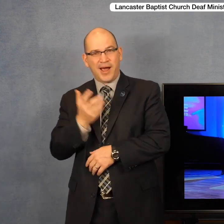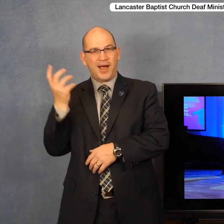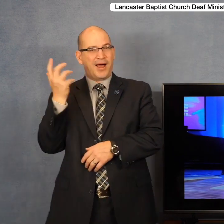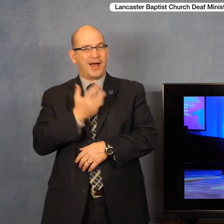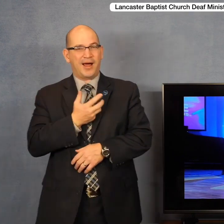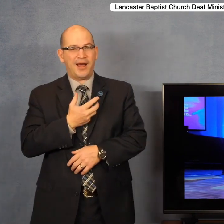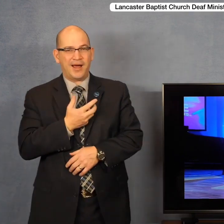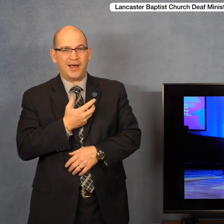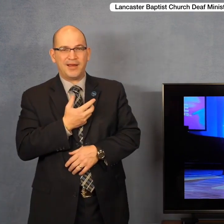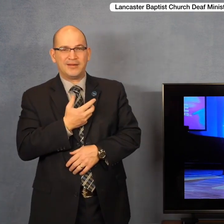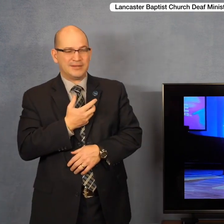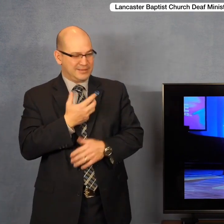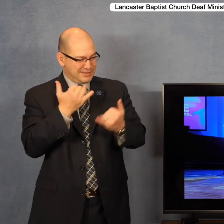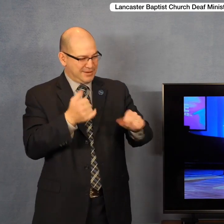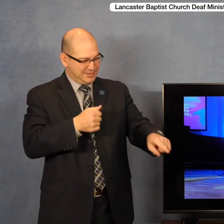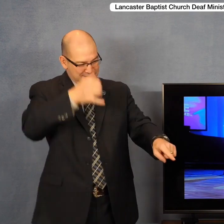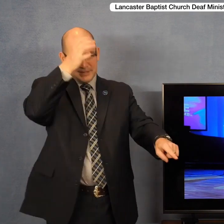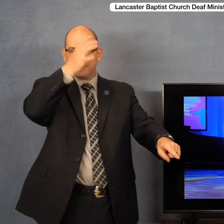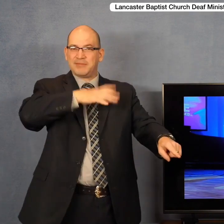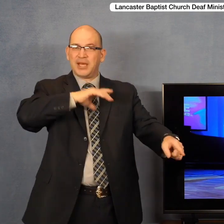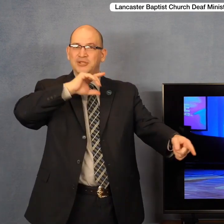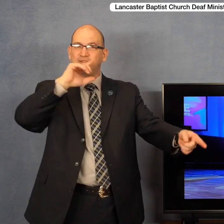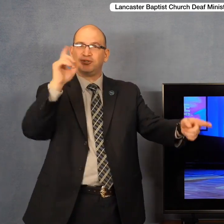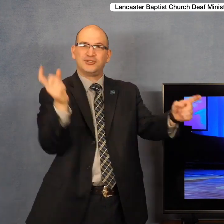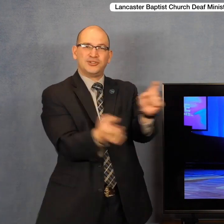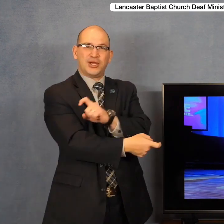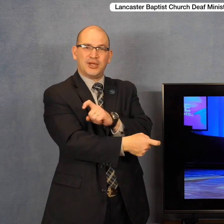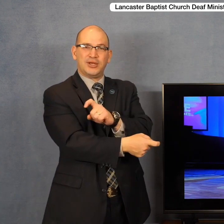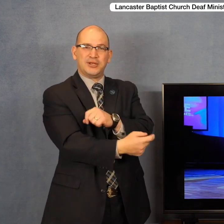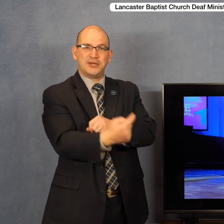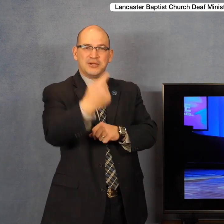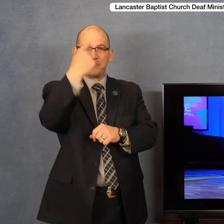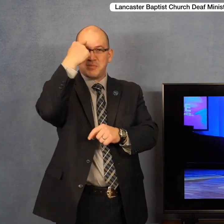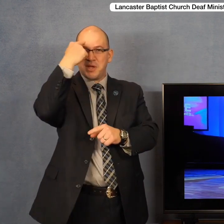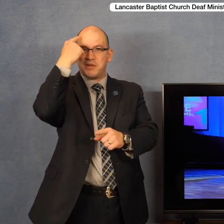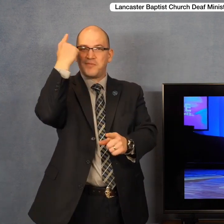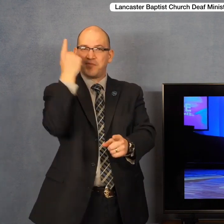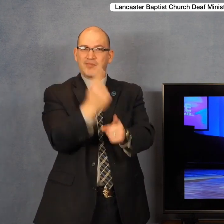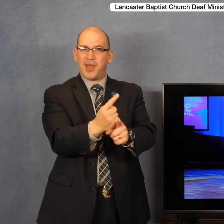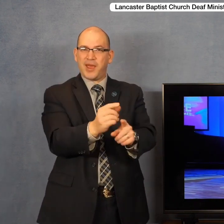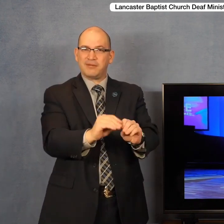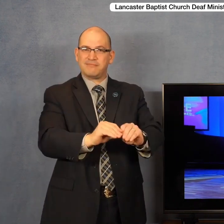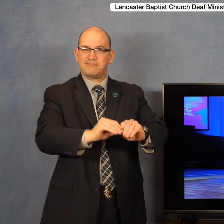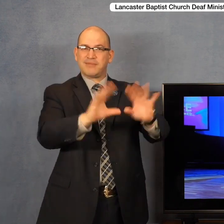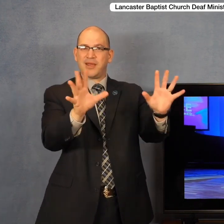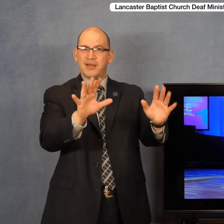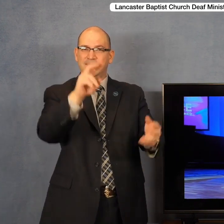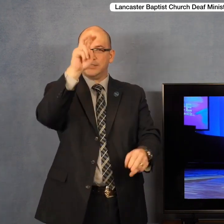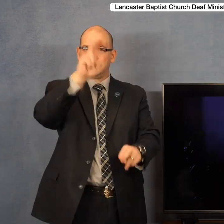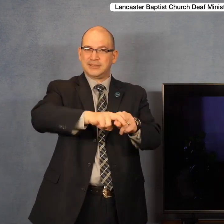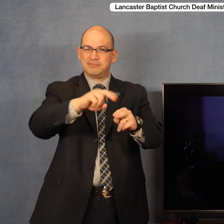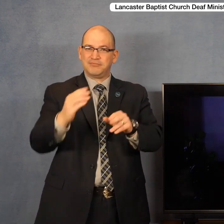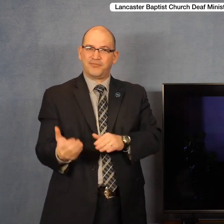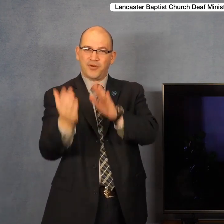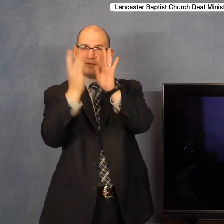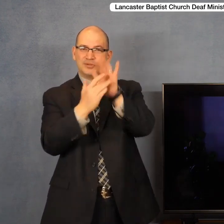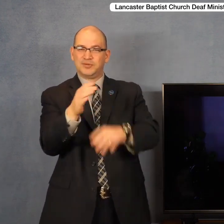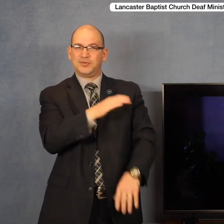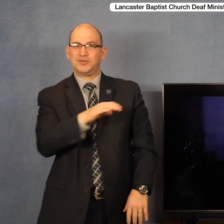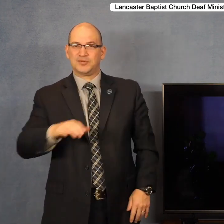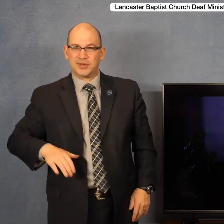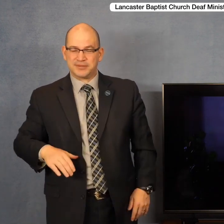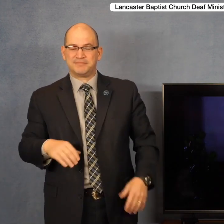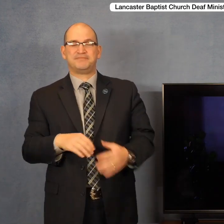longer called the maniac, now in his right mind at the feet of Jesus. Not only do I see his sanity restored,